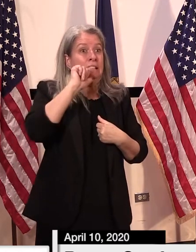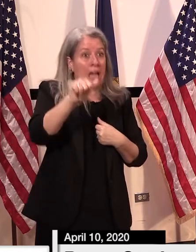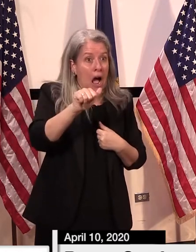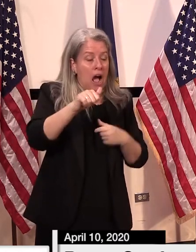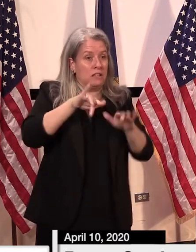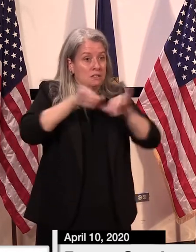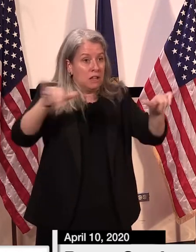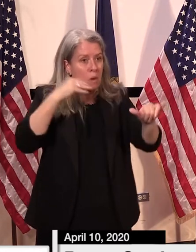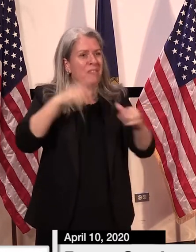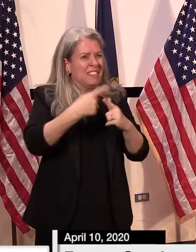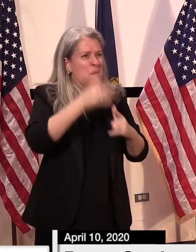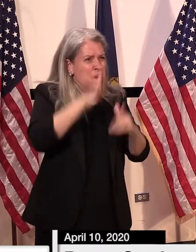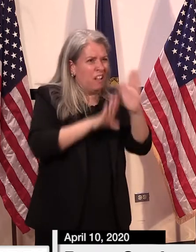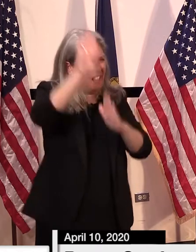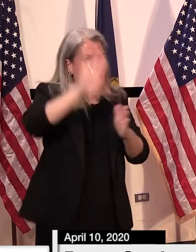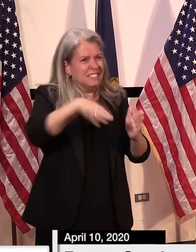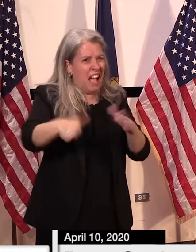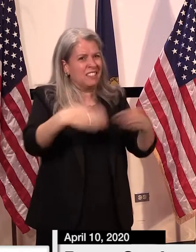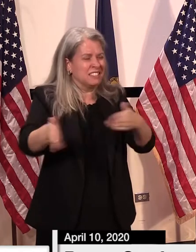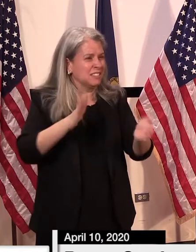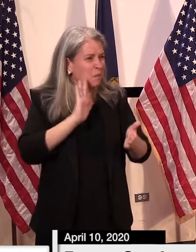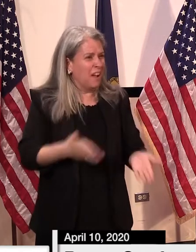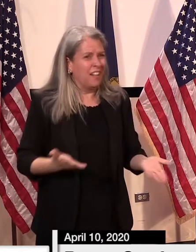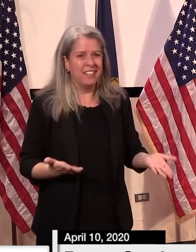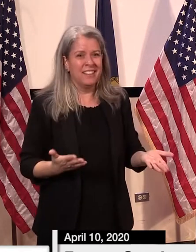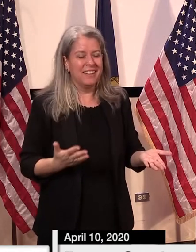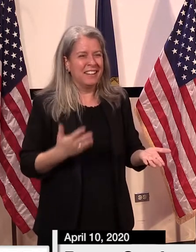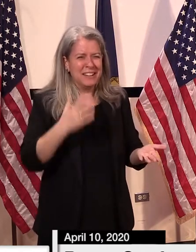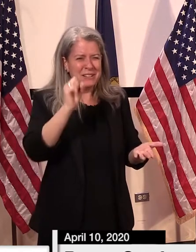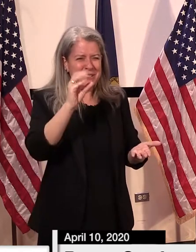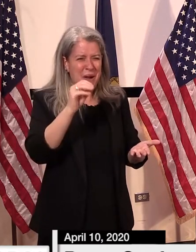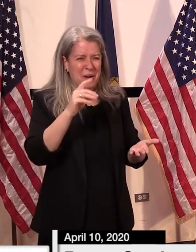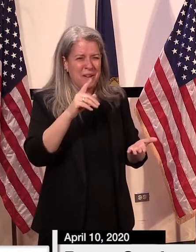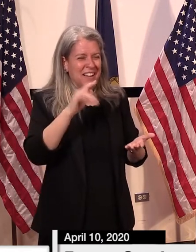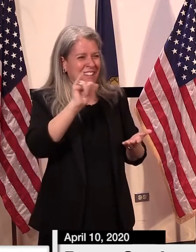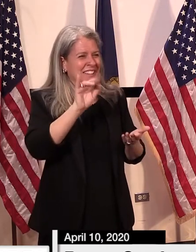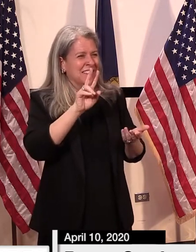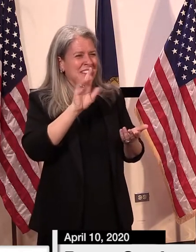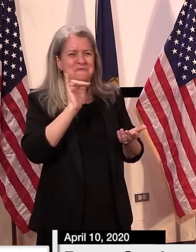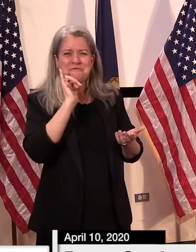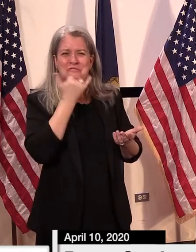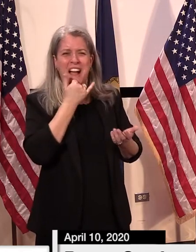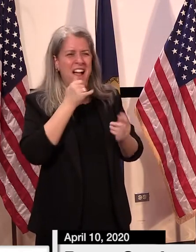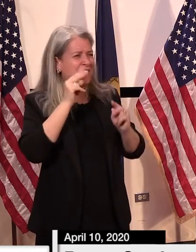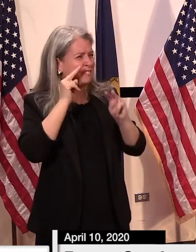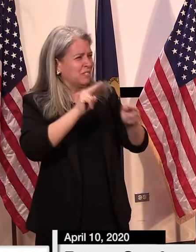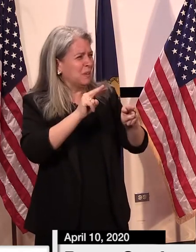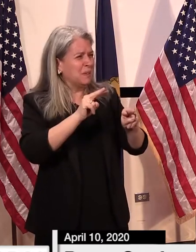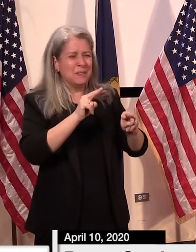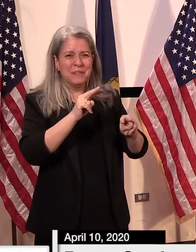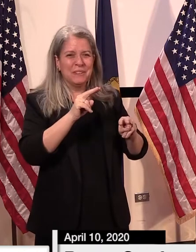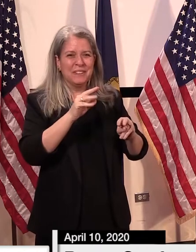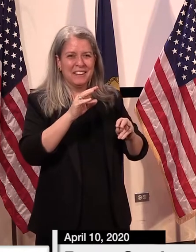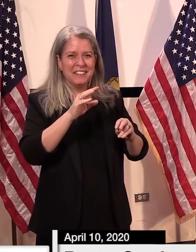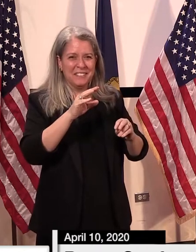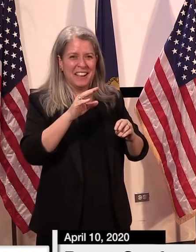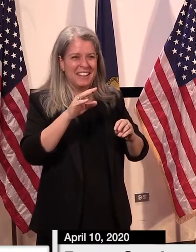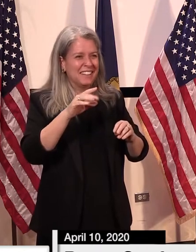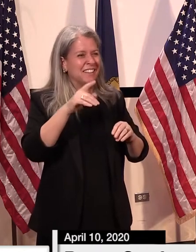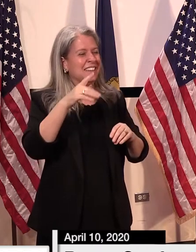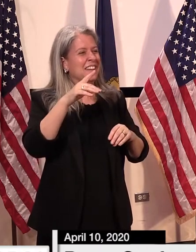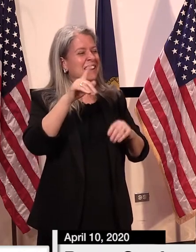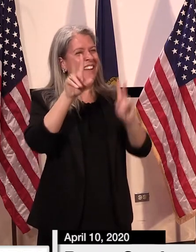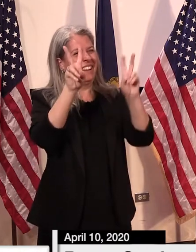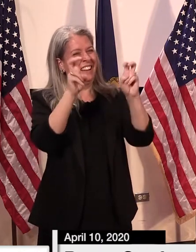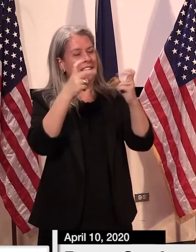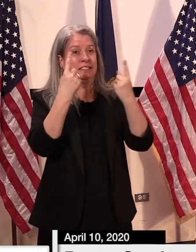where we have more deaths than we had predicted. So it's difficult in some respects because